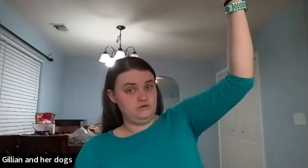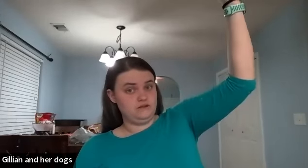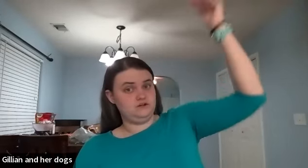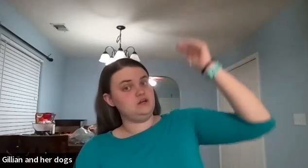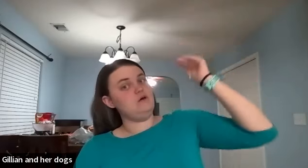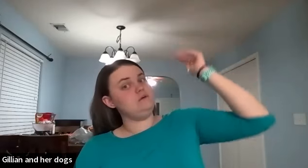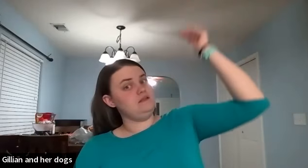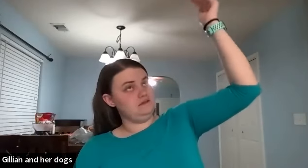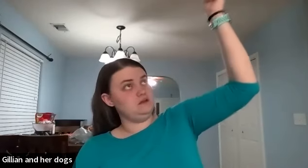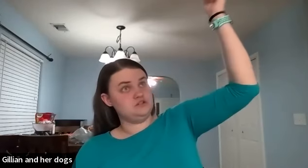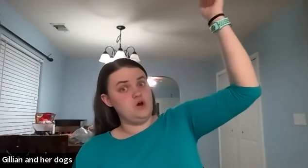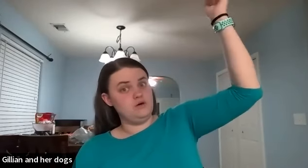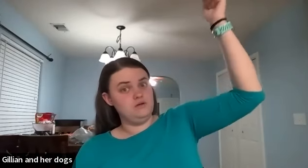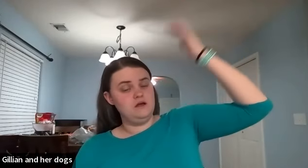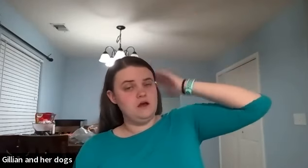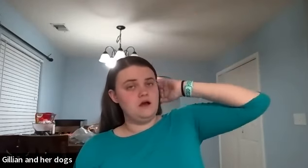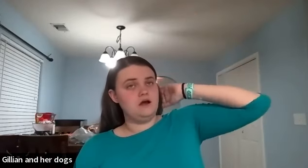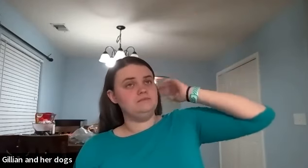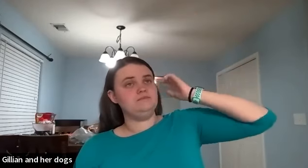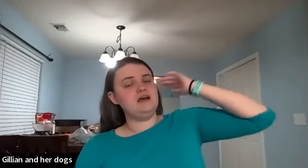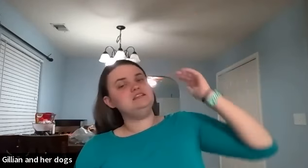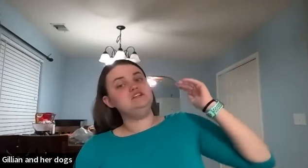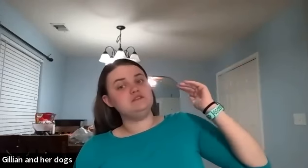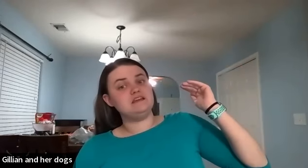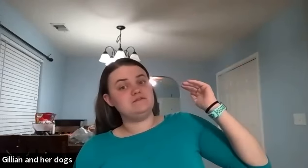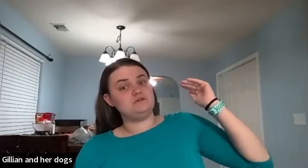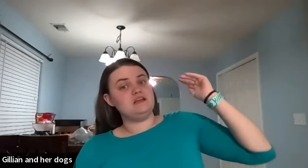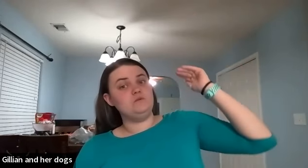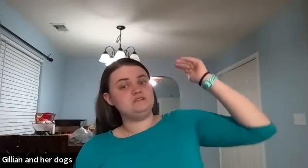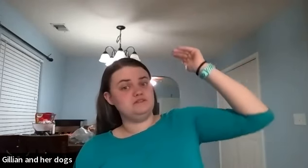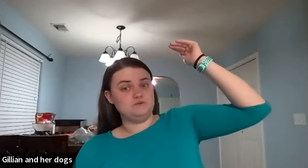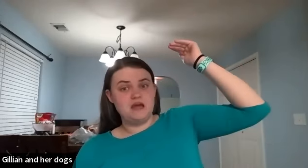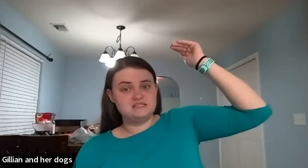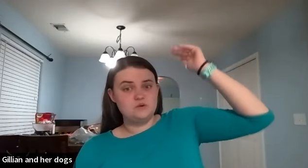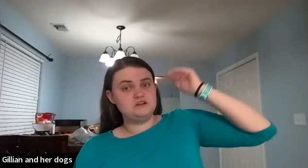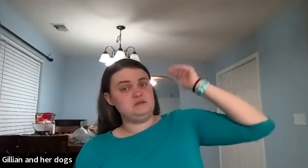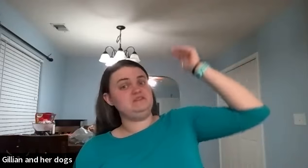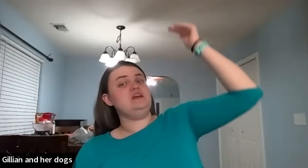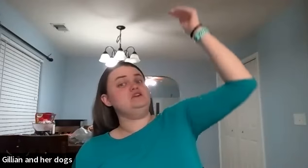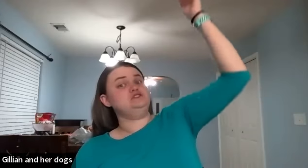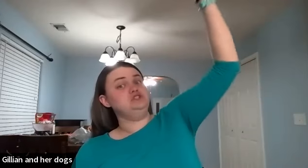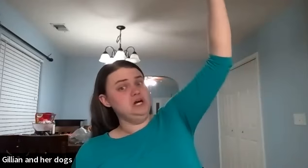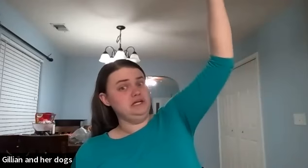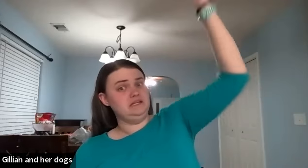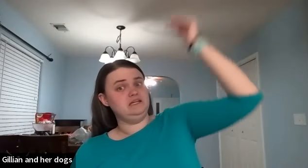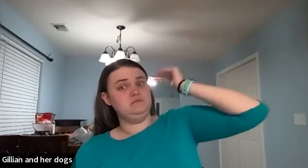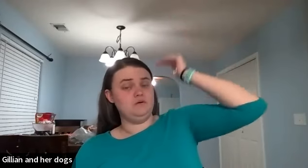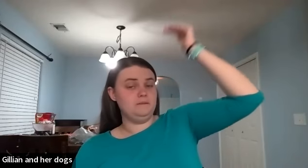like you're going to go all the way like they're tall um i tend to do this like first saying almost like those basketball players i'm like they're giant but keep going